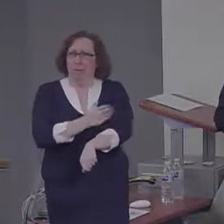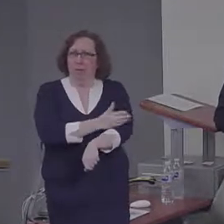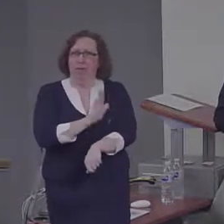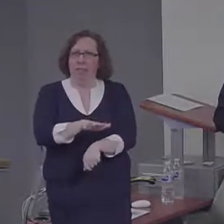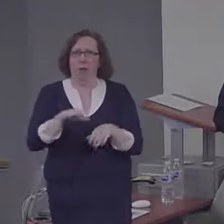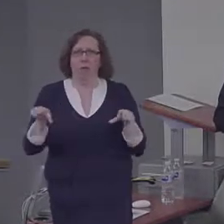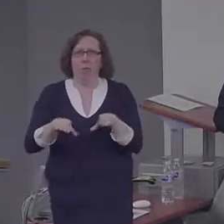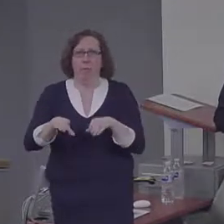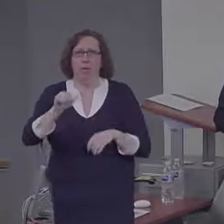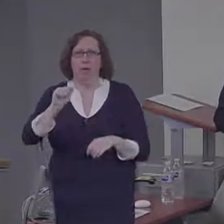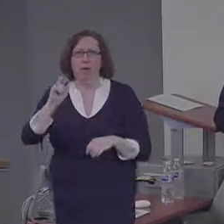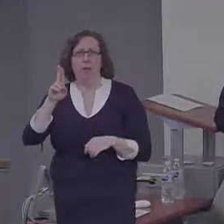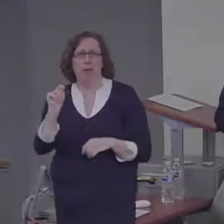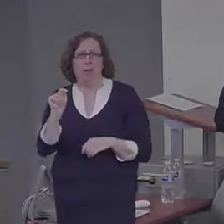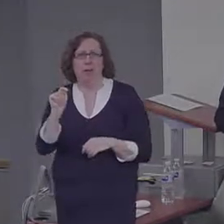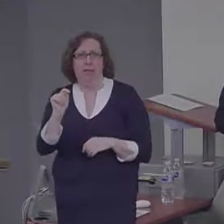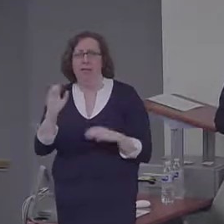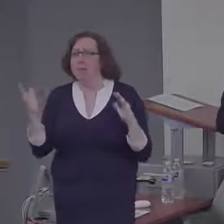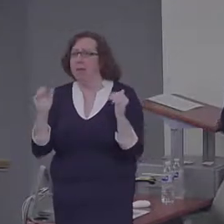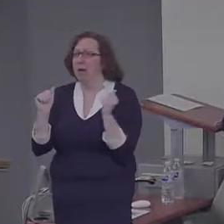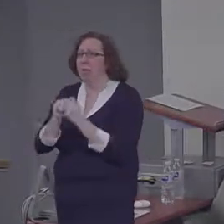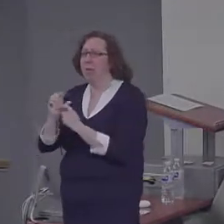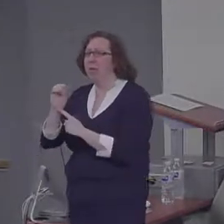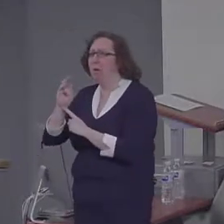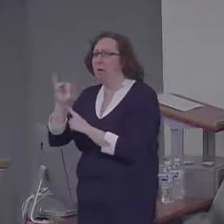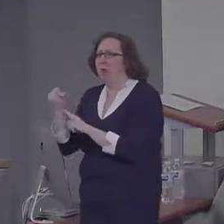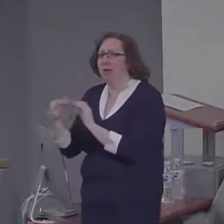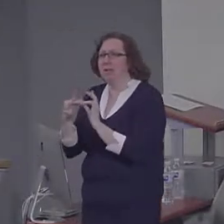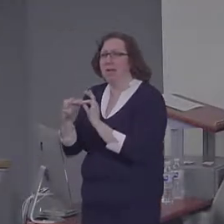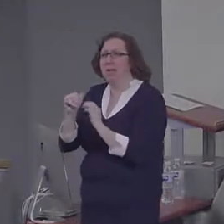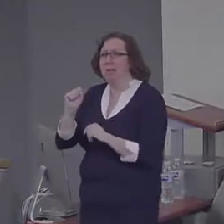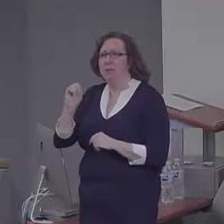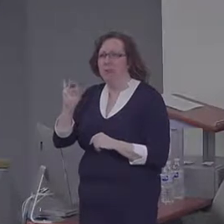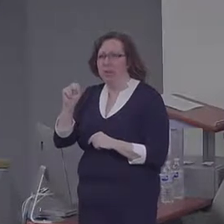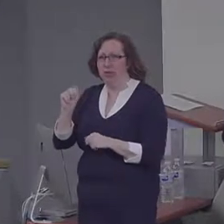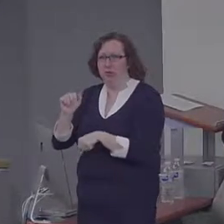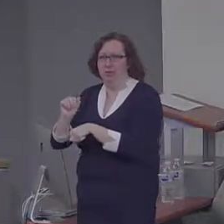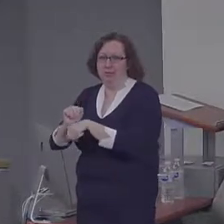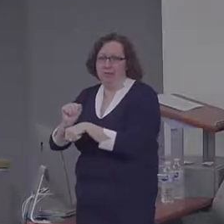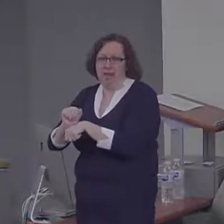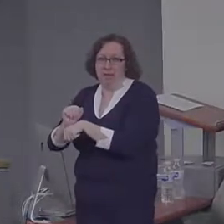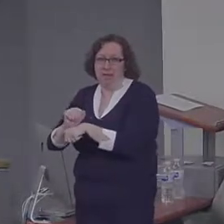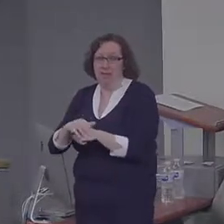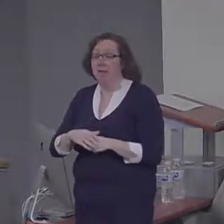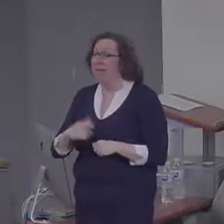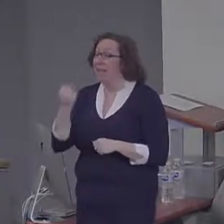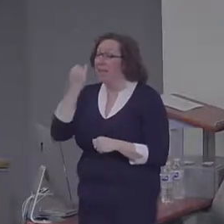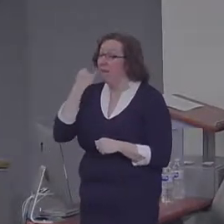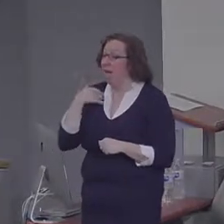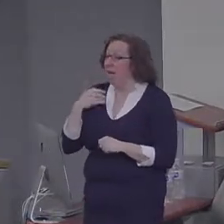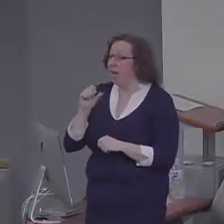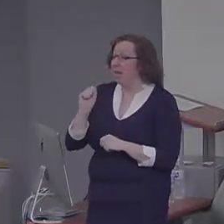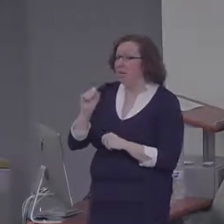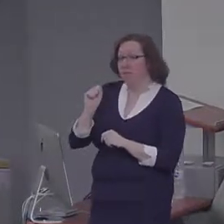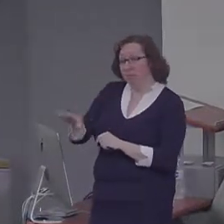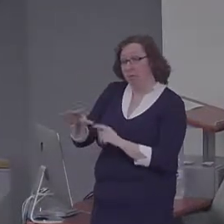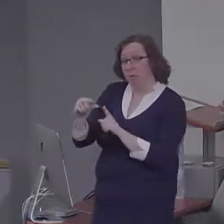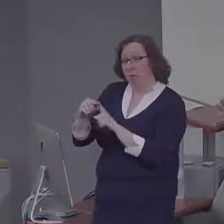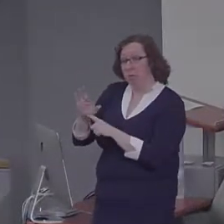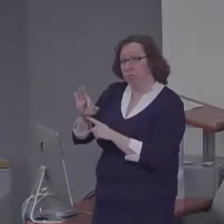to an object association task where you get the object name brick but you just generate familiar associates. It doesn't really involve